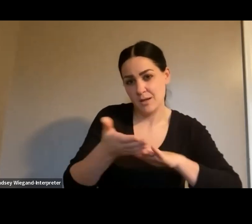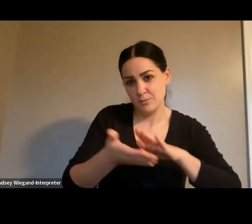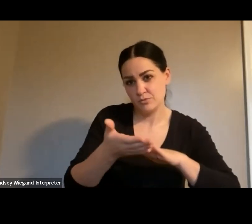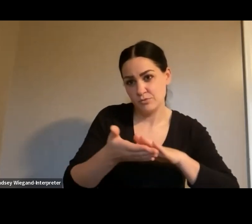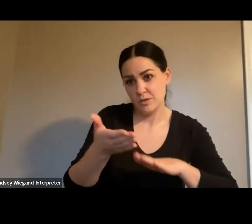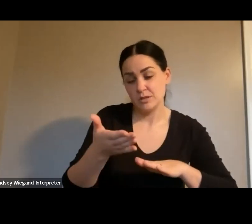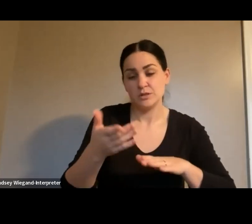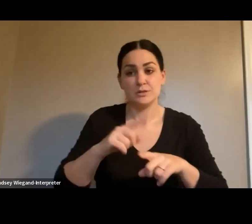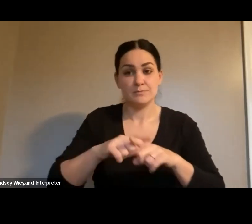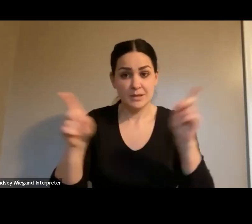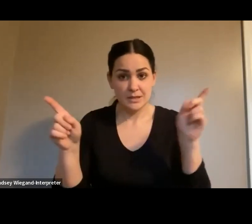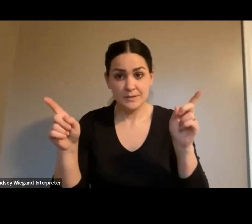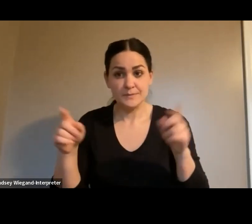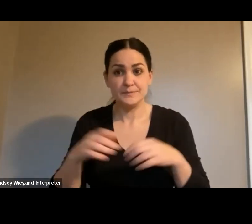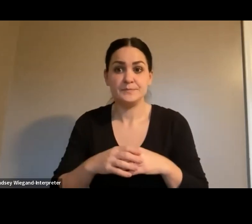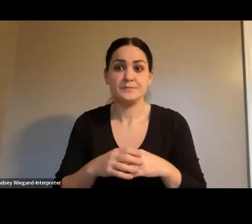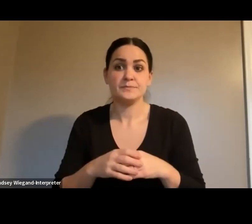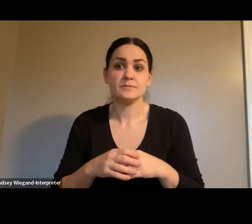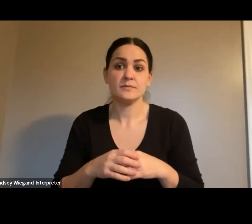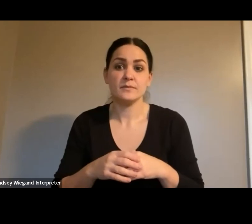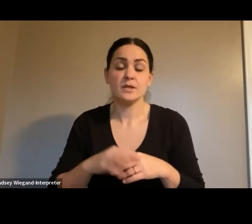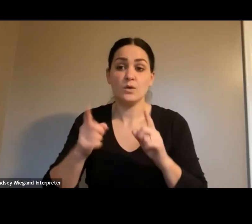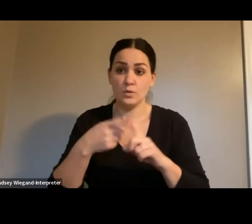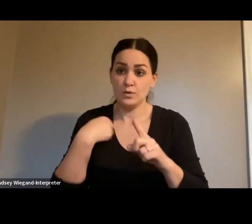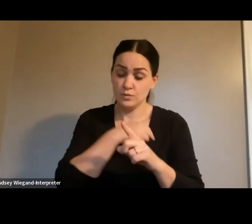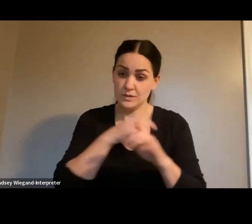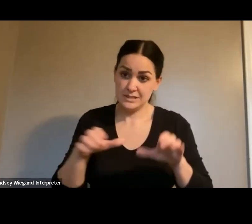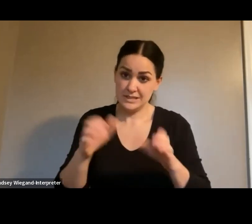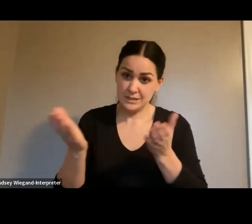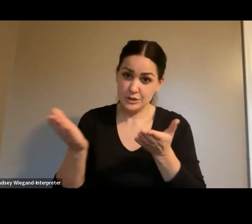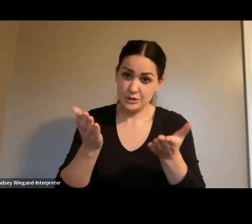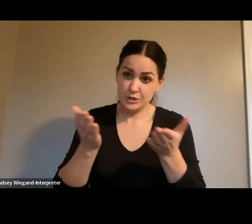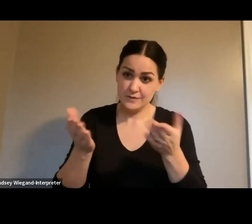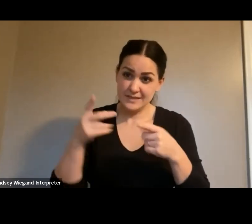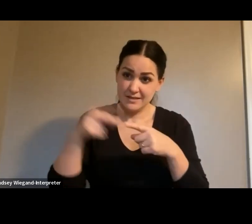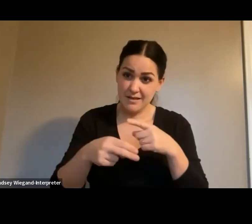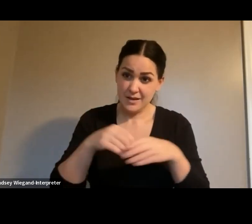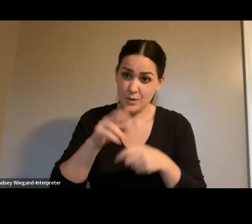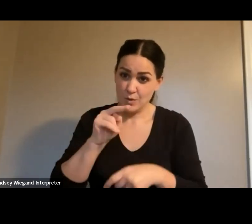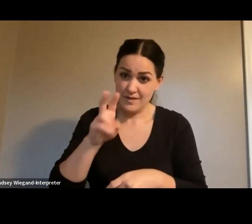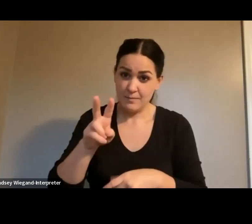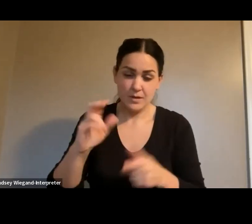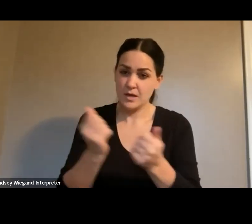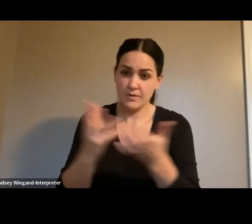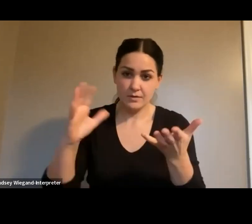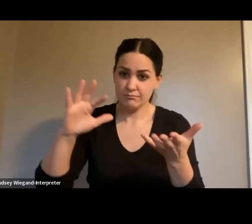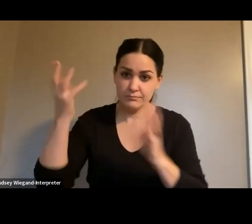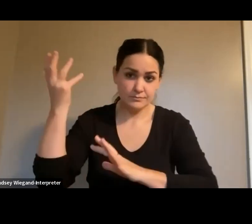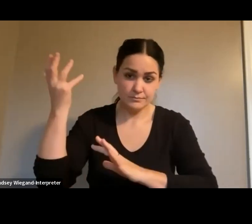when when we did the the service cut in November, it all got tangled up.